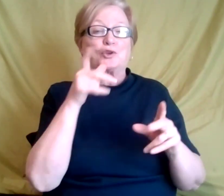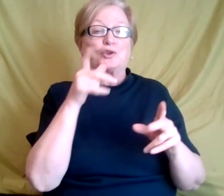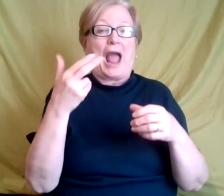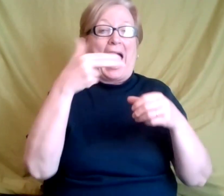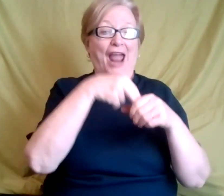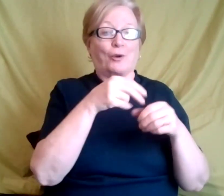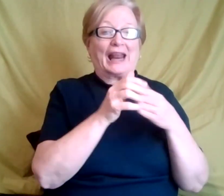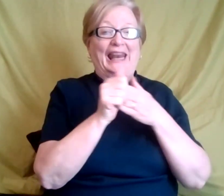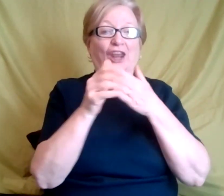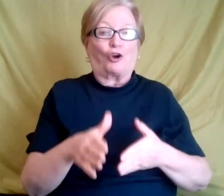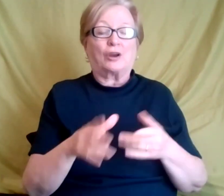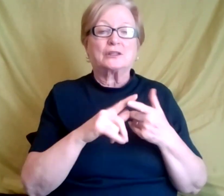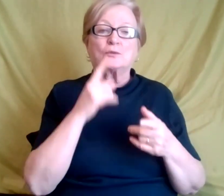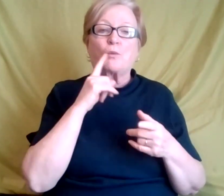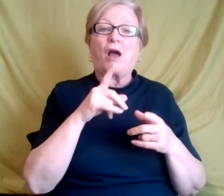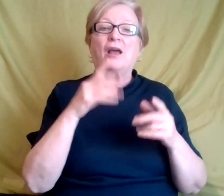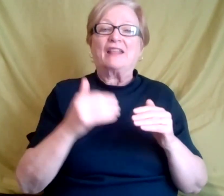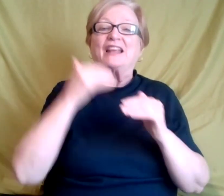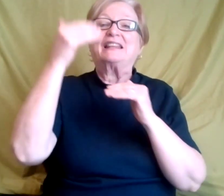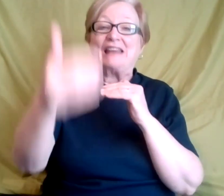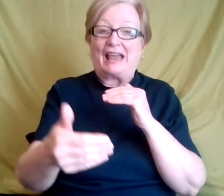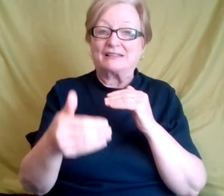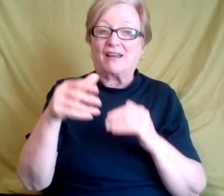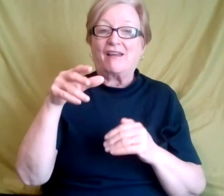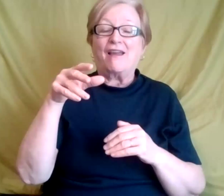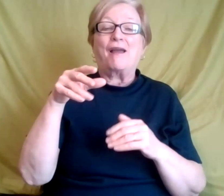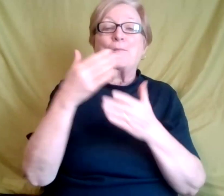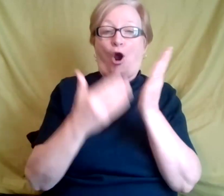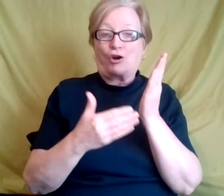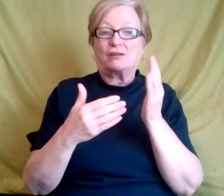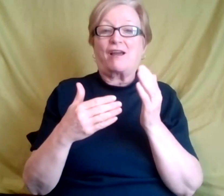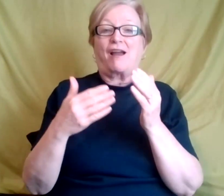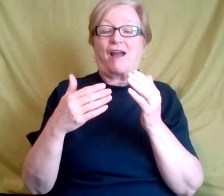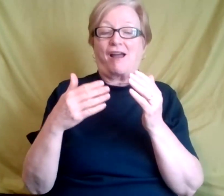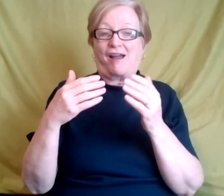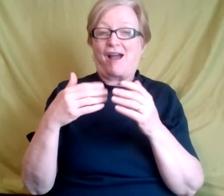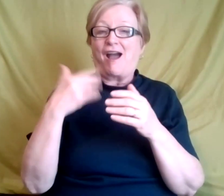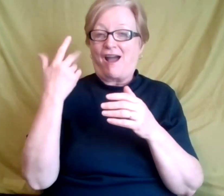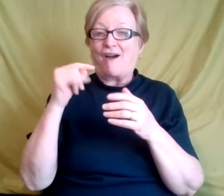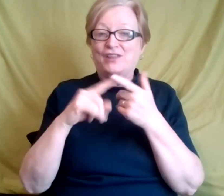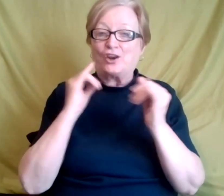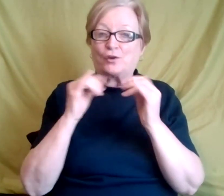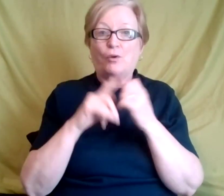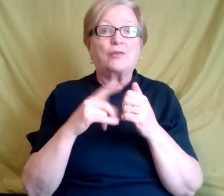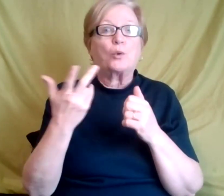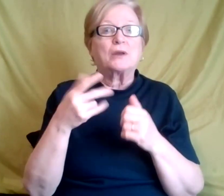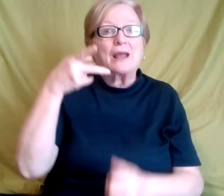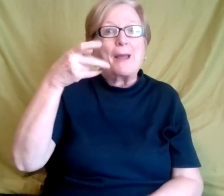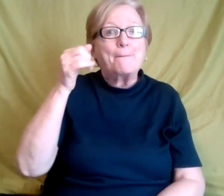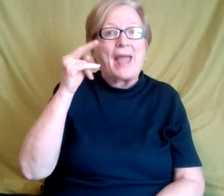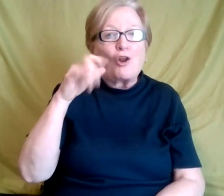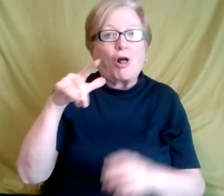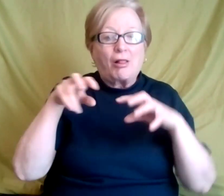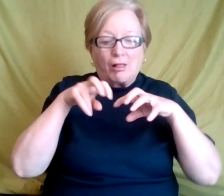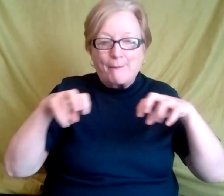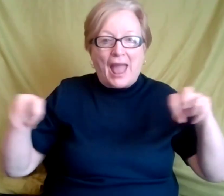said, well, I'm going to move you on to the next phase. So, um, when we, when she did that, it was a panel interview. And I will